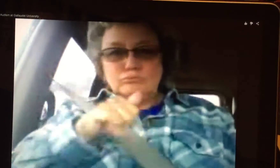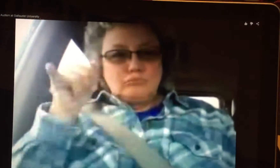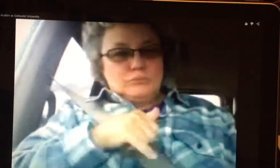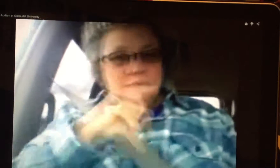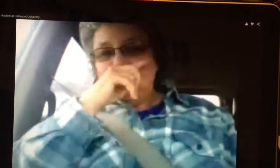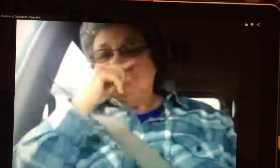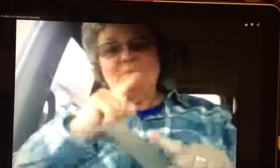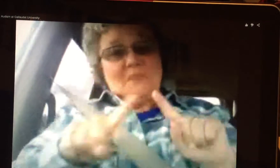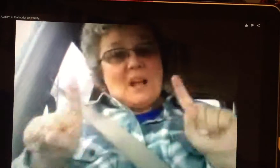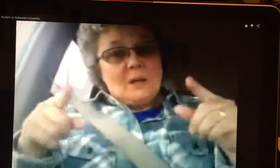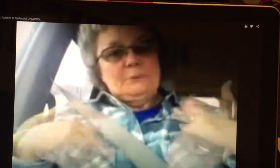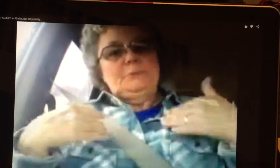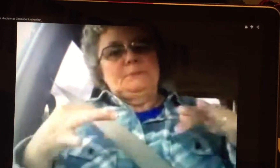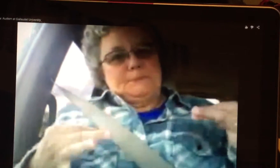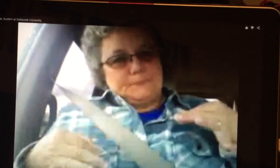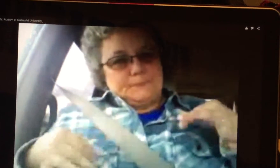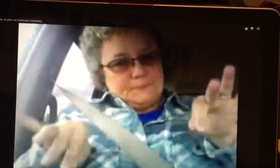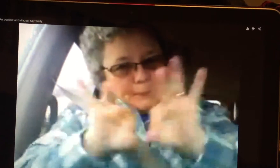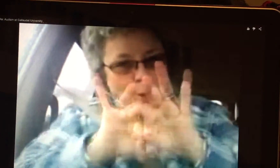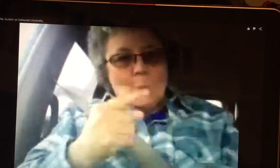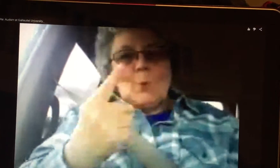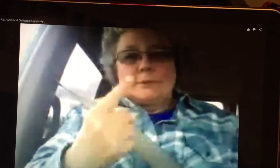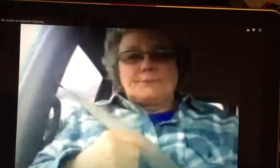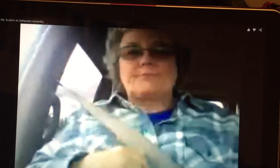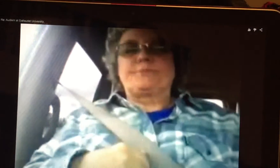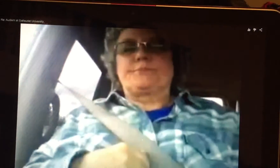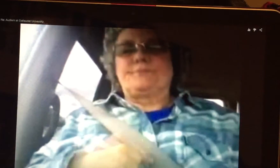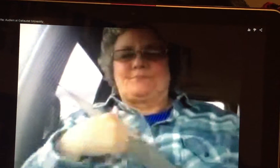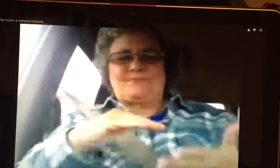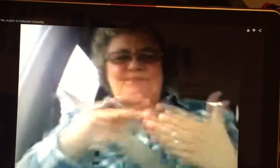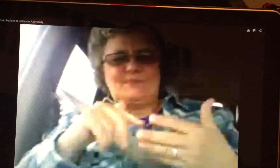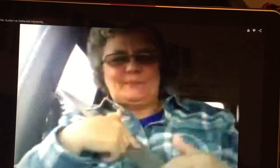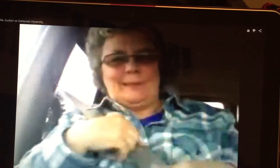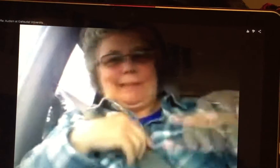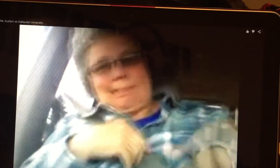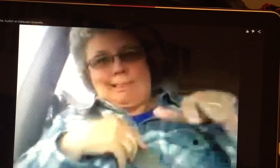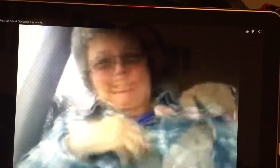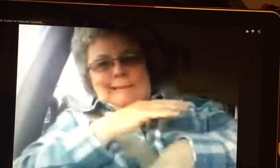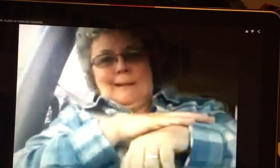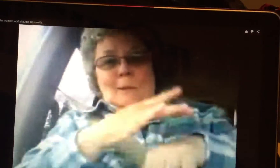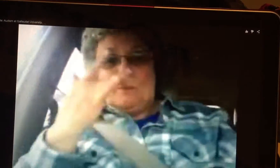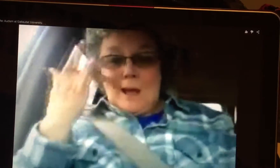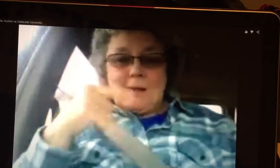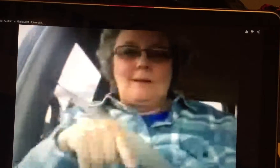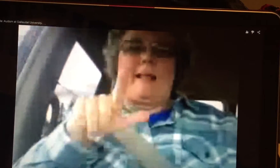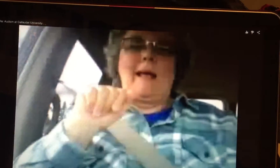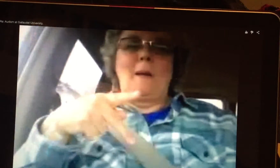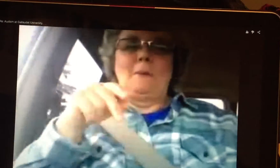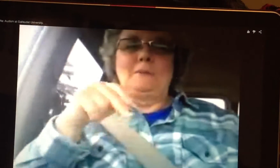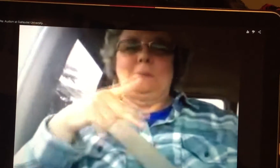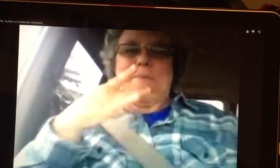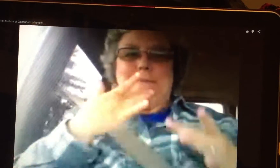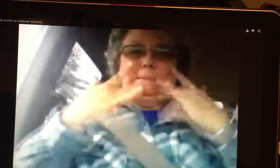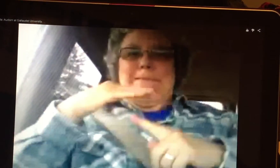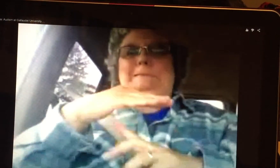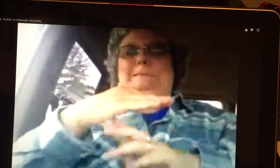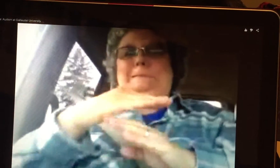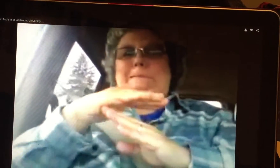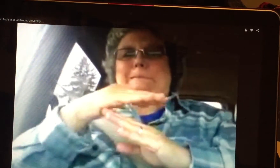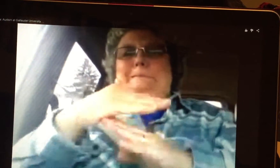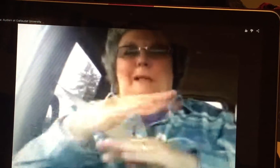first vlog it's crazy um one thing that's incredibly important well first I want to explain that my left